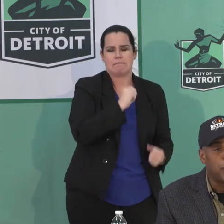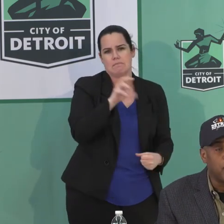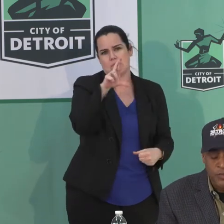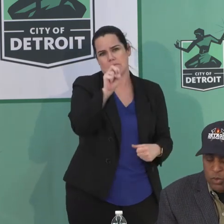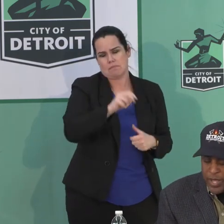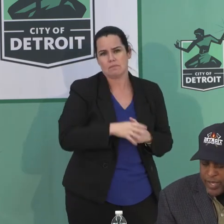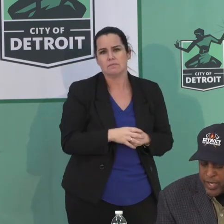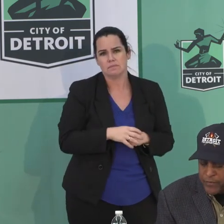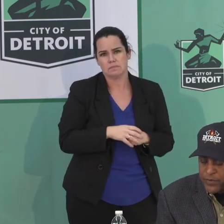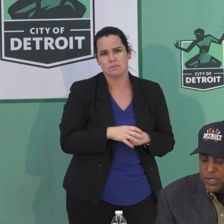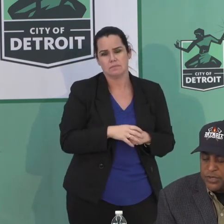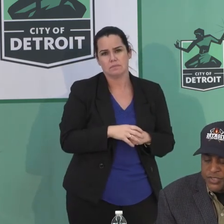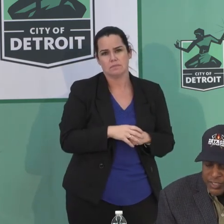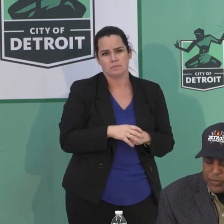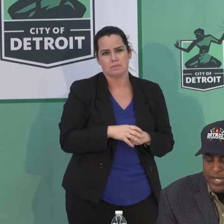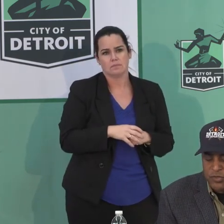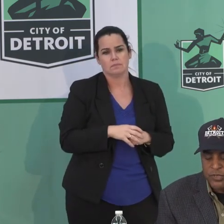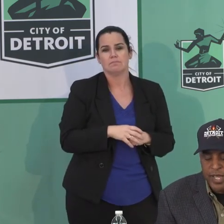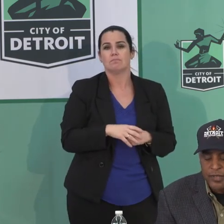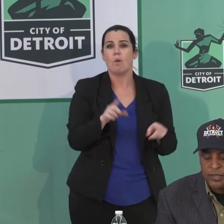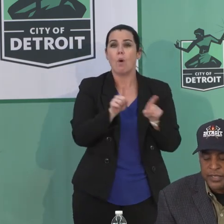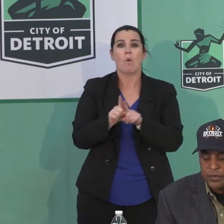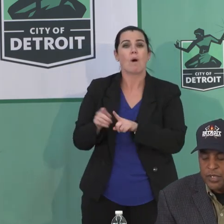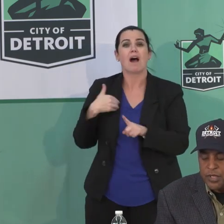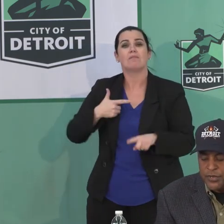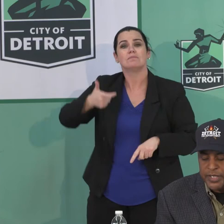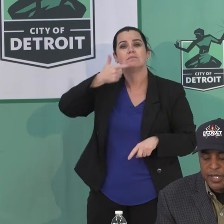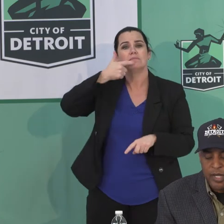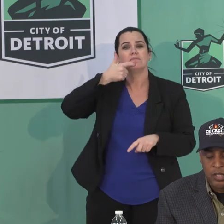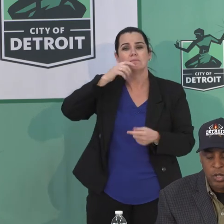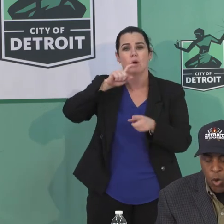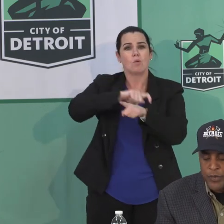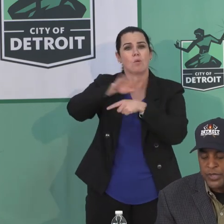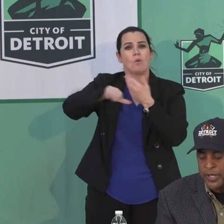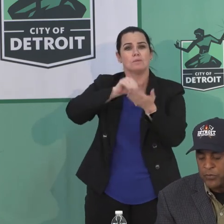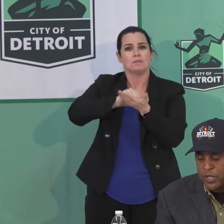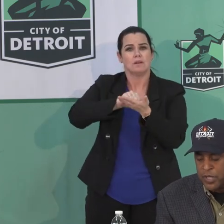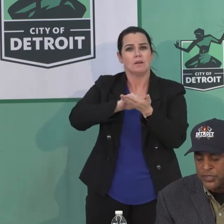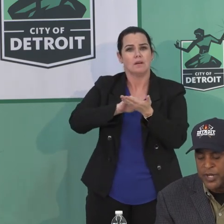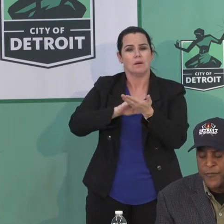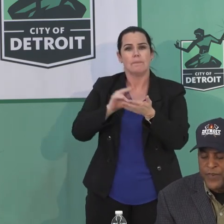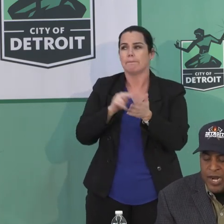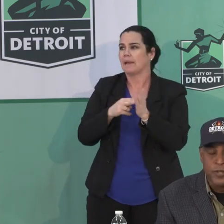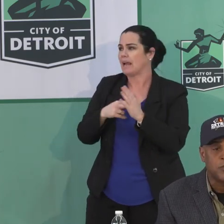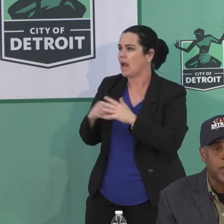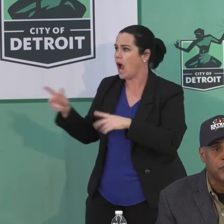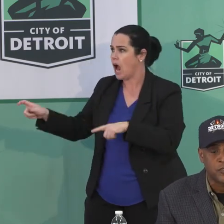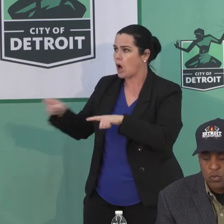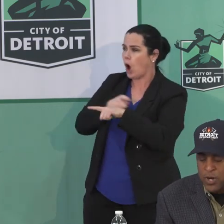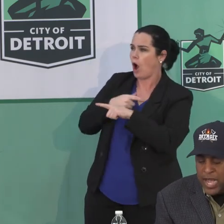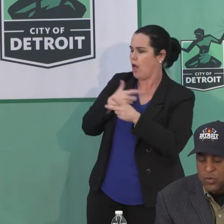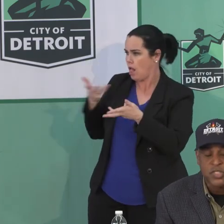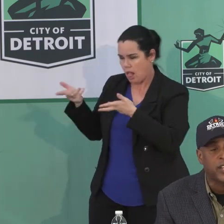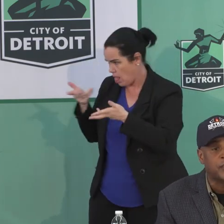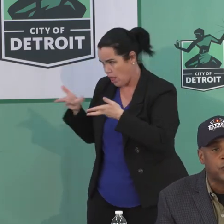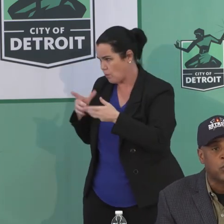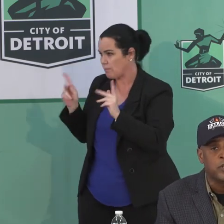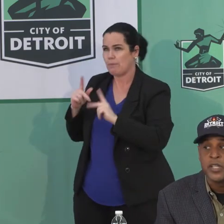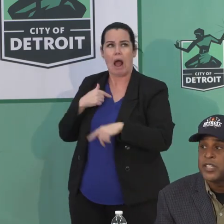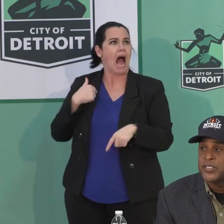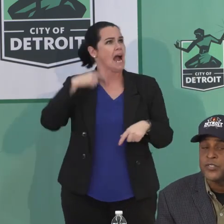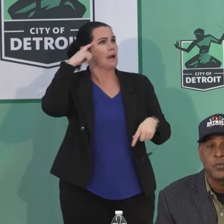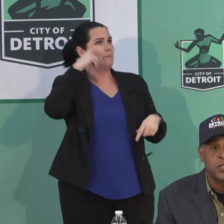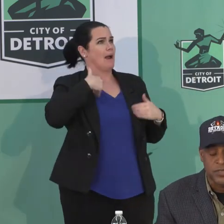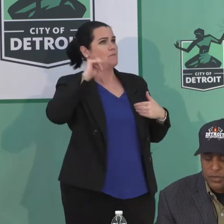But we also have the dispatchers handling the COVID-related runs, and our fire inspectors who are out checking